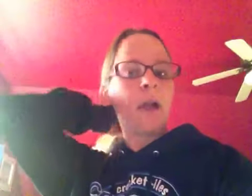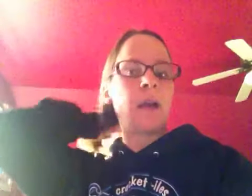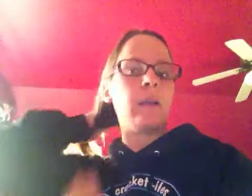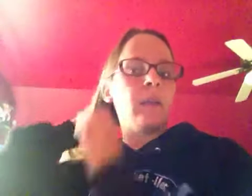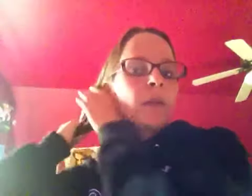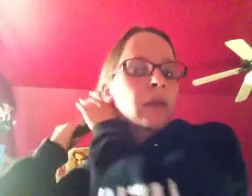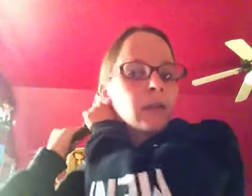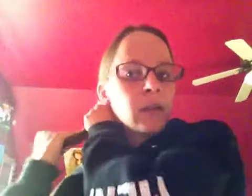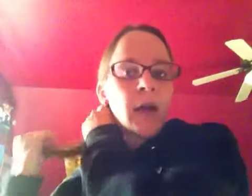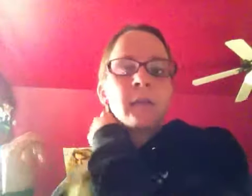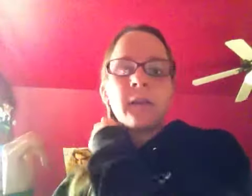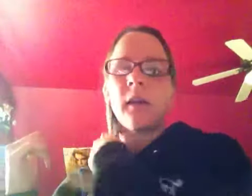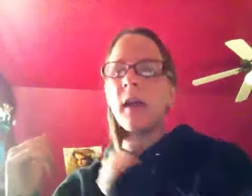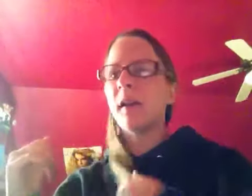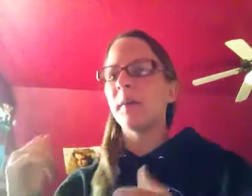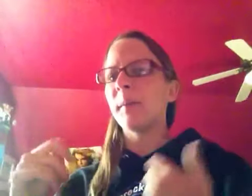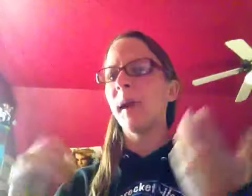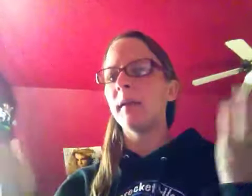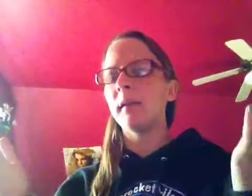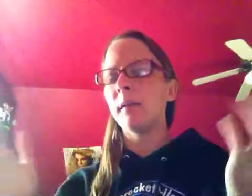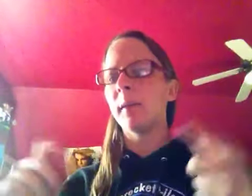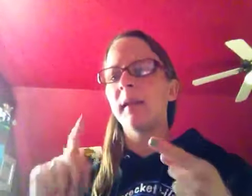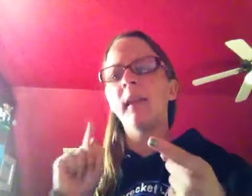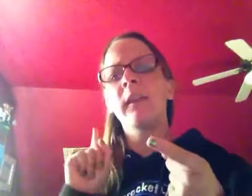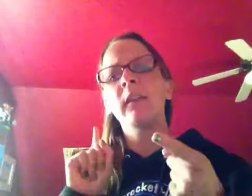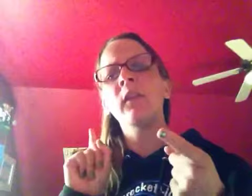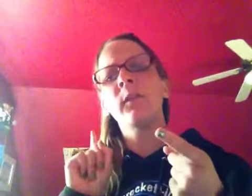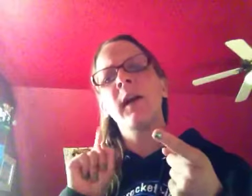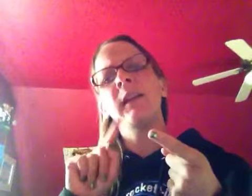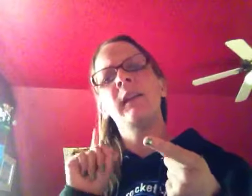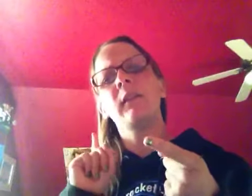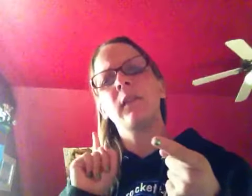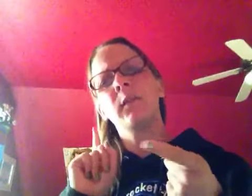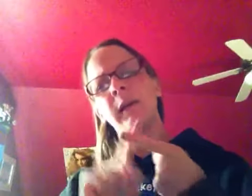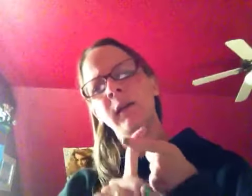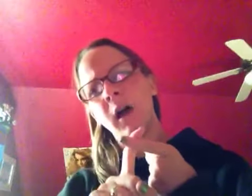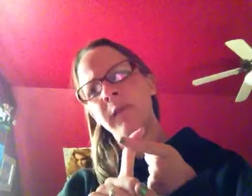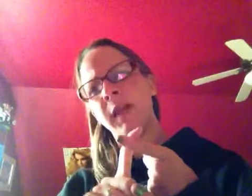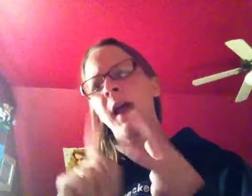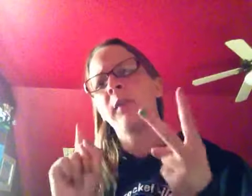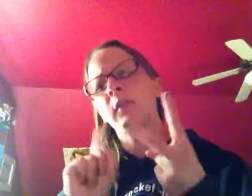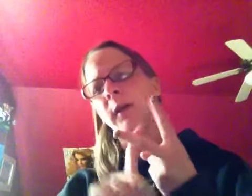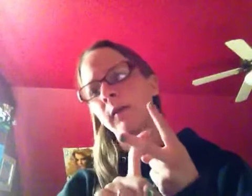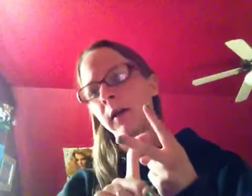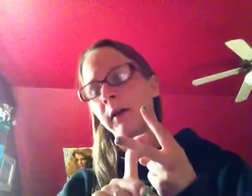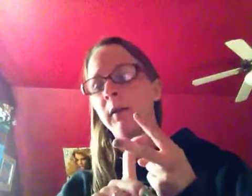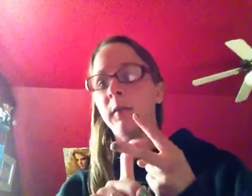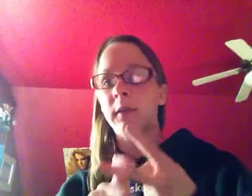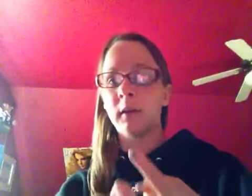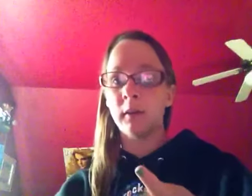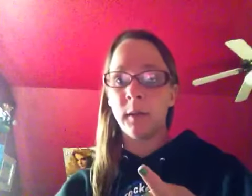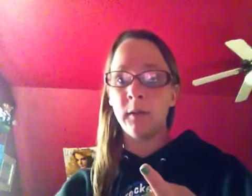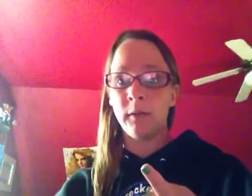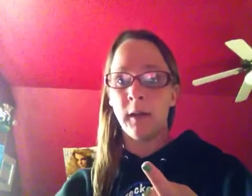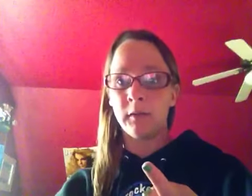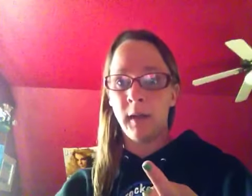and there's a lot of Color My Minds in different places I think there's one in there's one in Lafayette there's one in Walnut Creek which I just went to yesterday